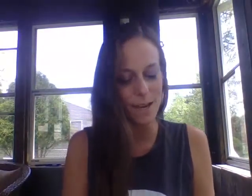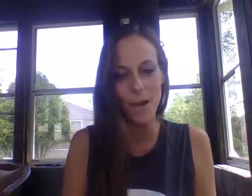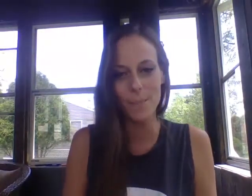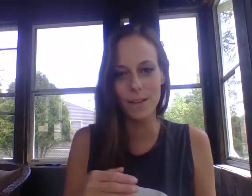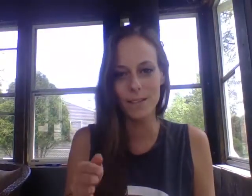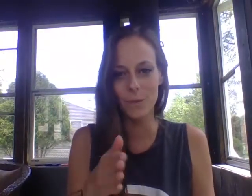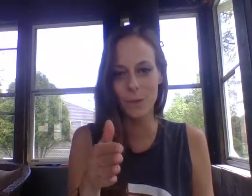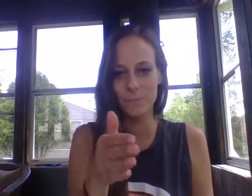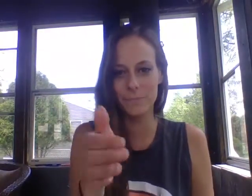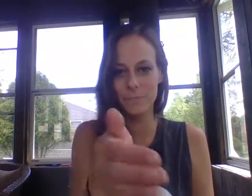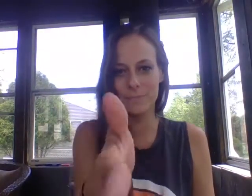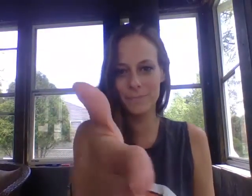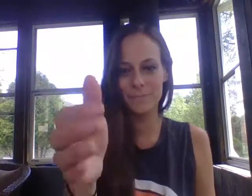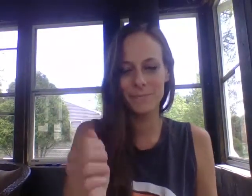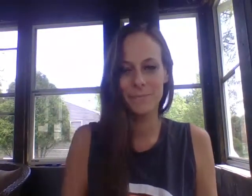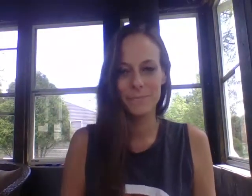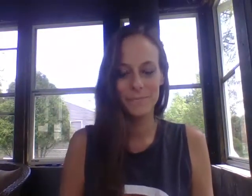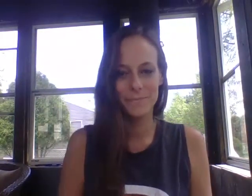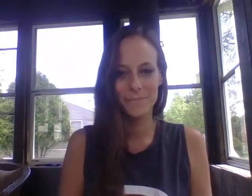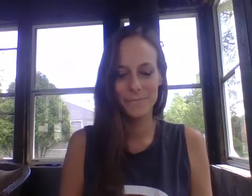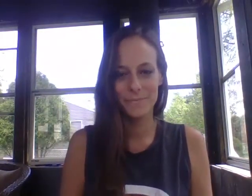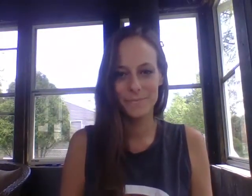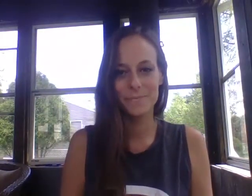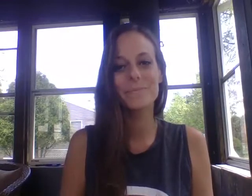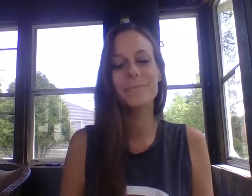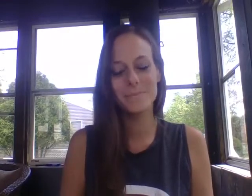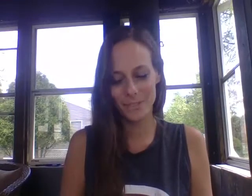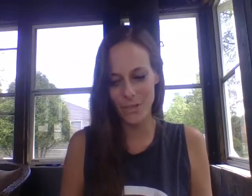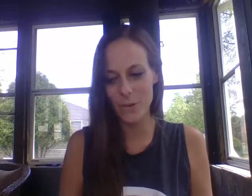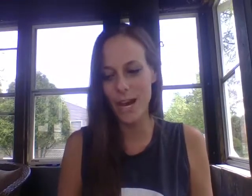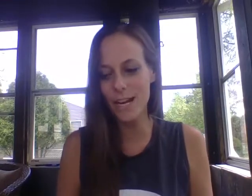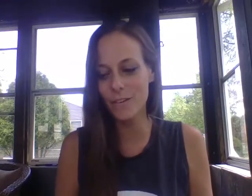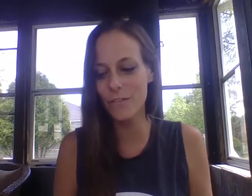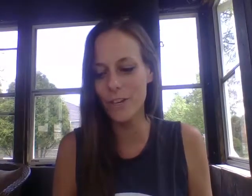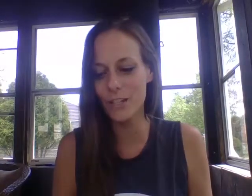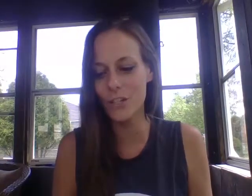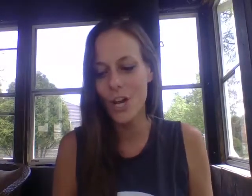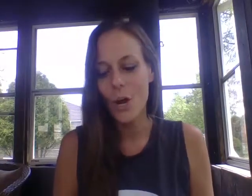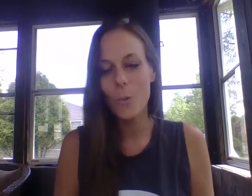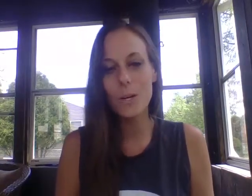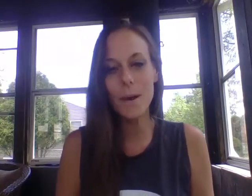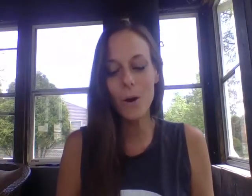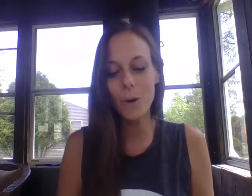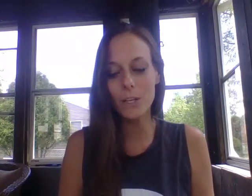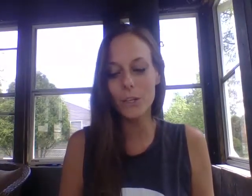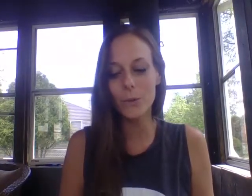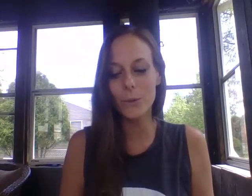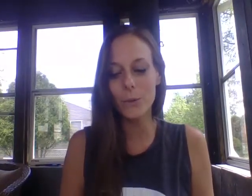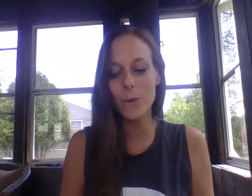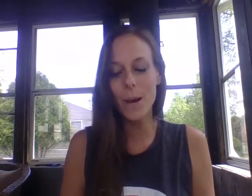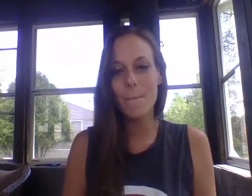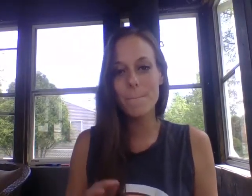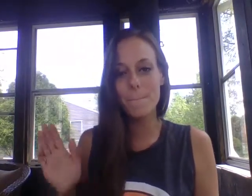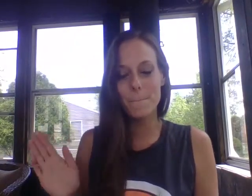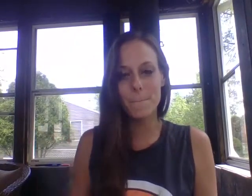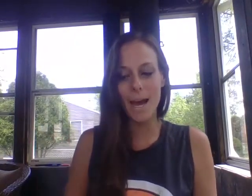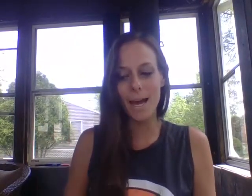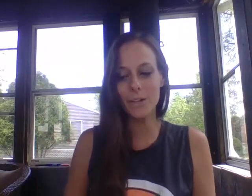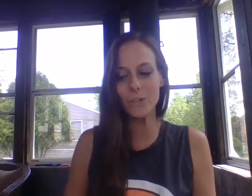how about this one you got it fish what about when you pat your